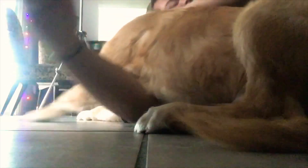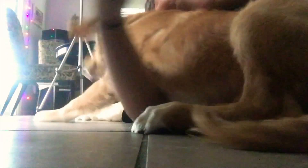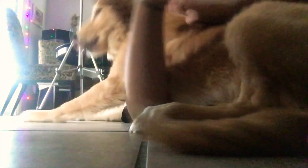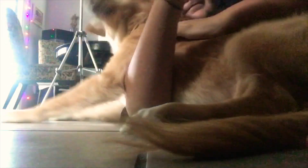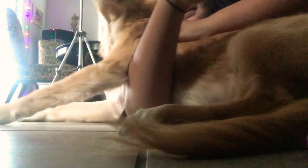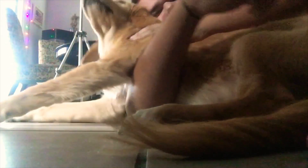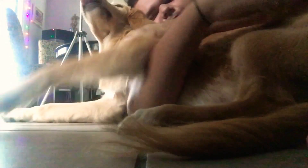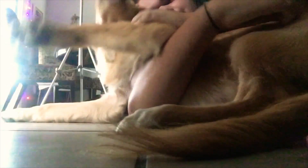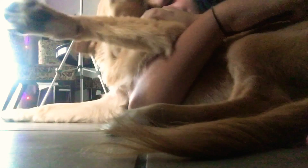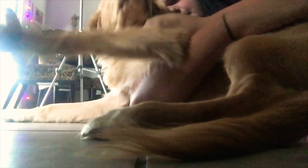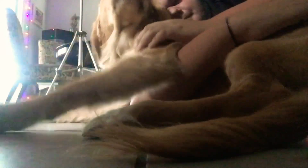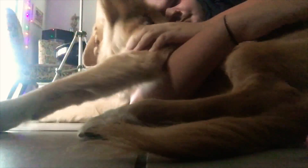yeah